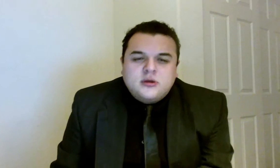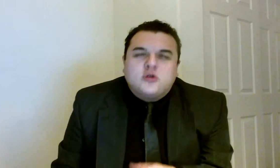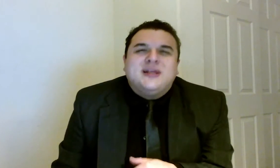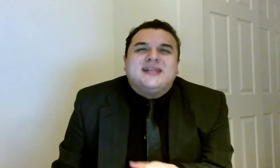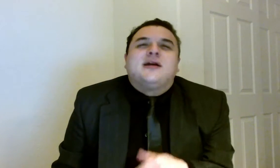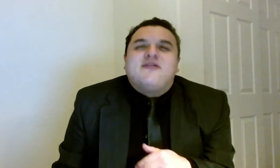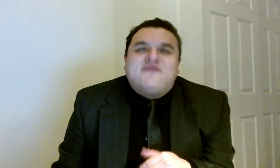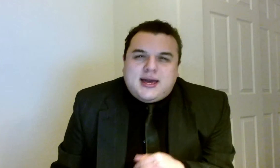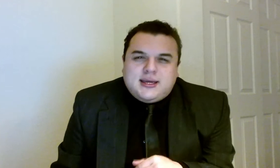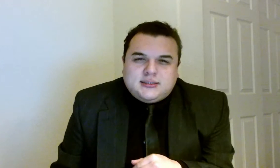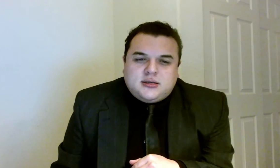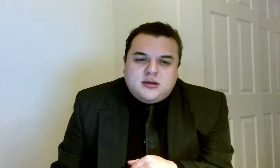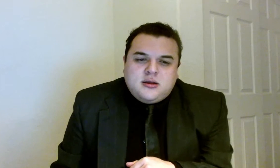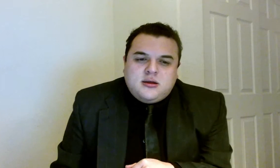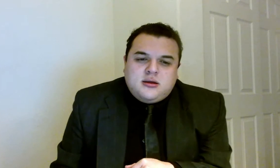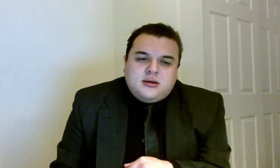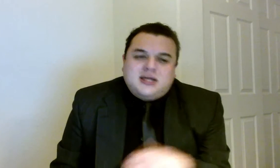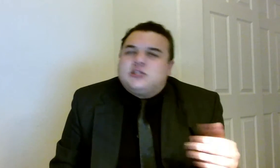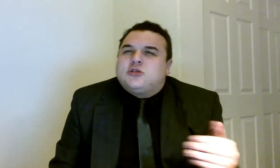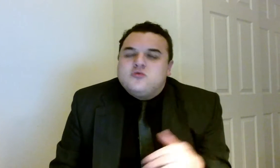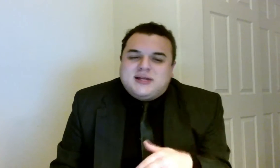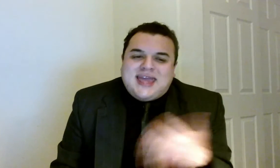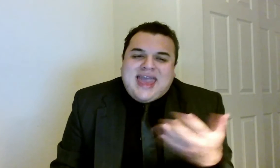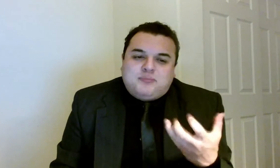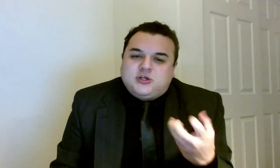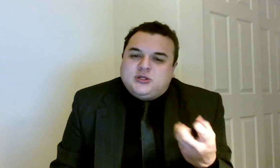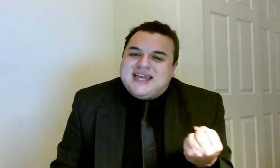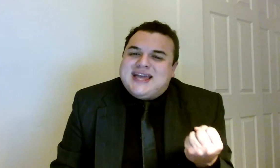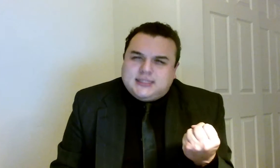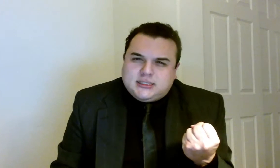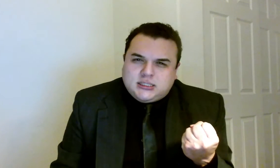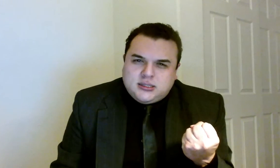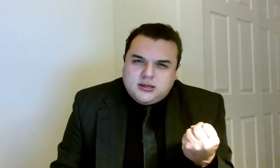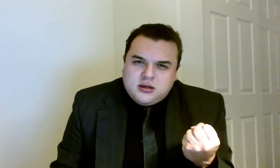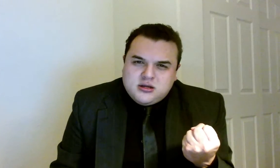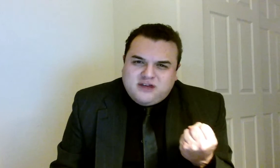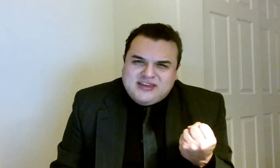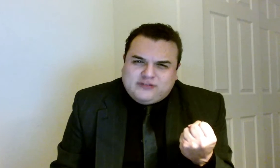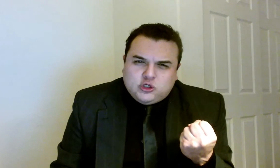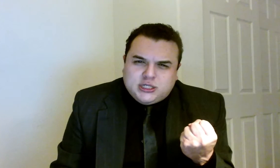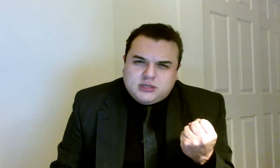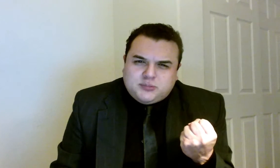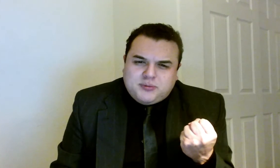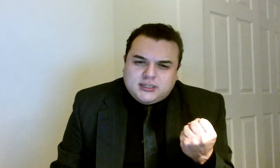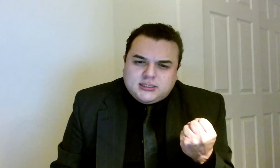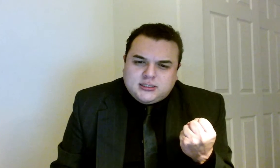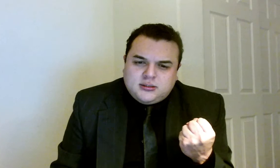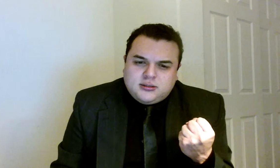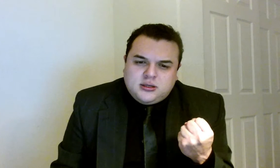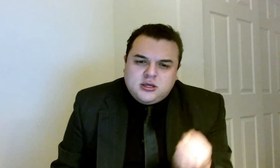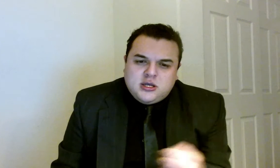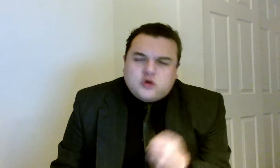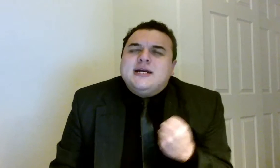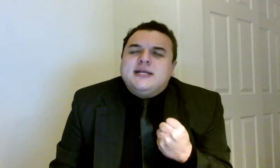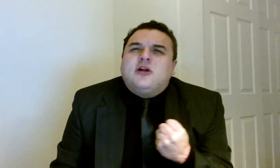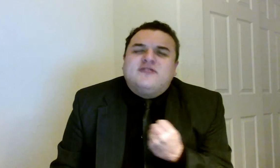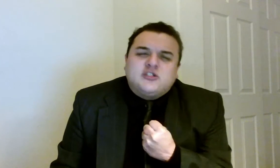Greed clarifies, cuts through, and captures the essence of the evolutionary spirit. Greed, in all of its